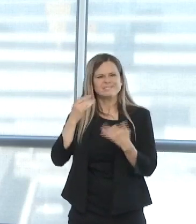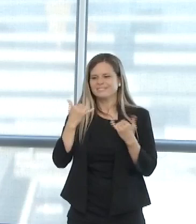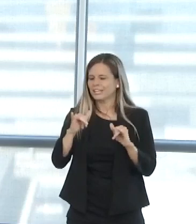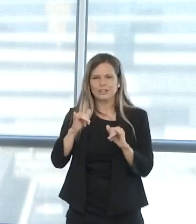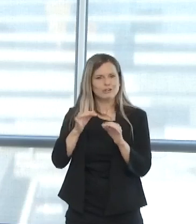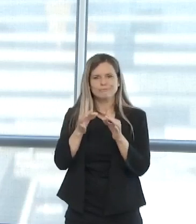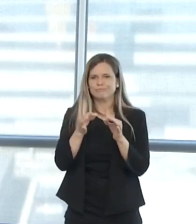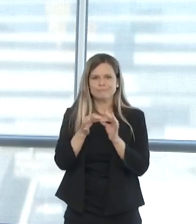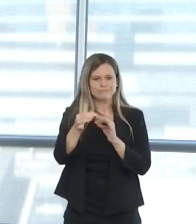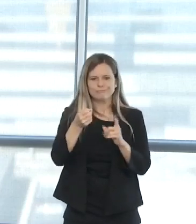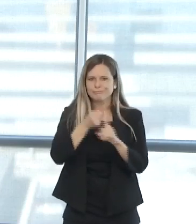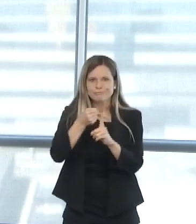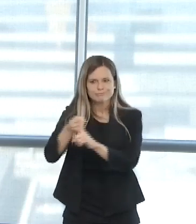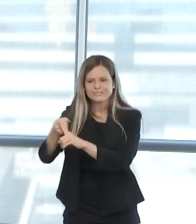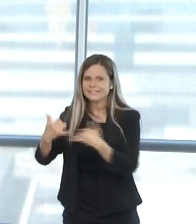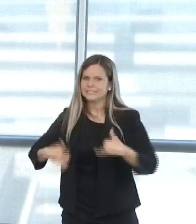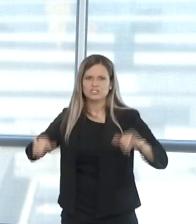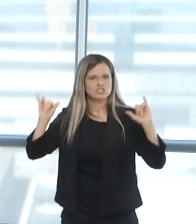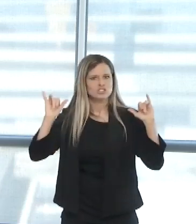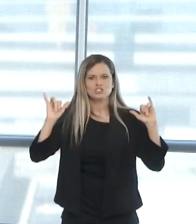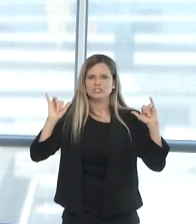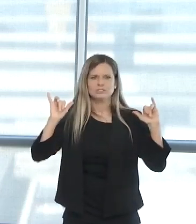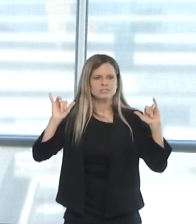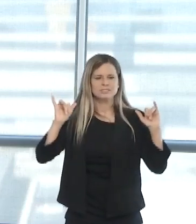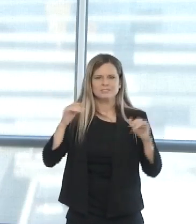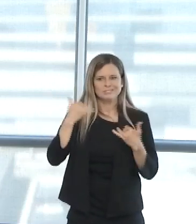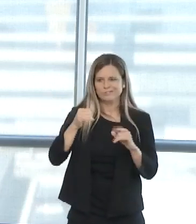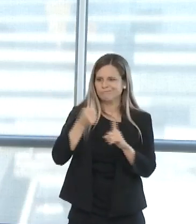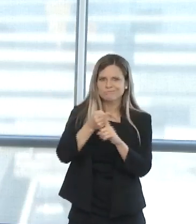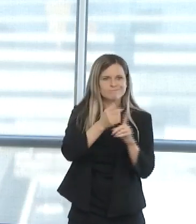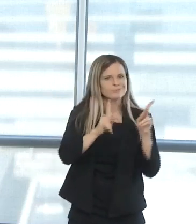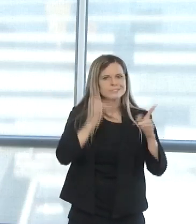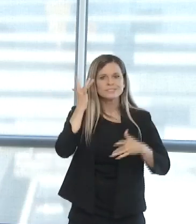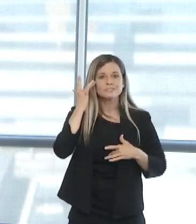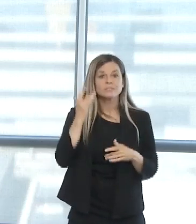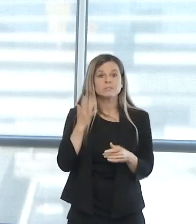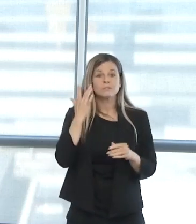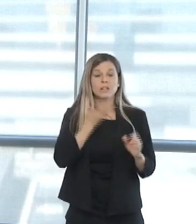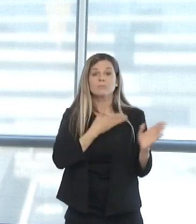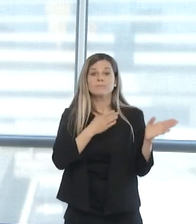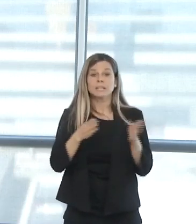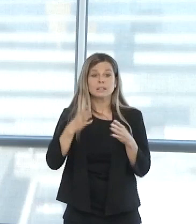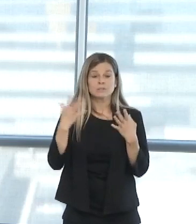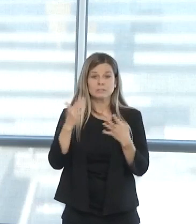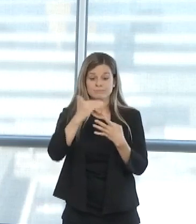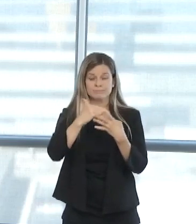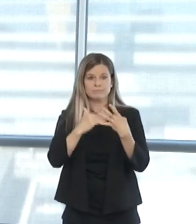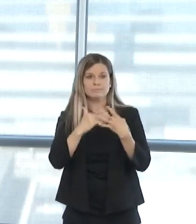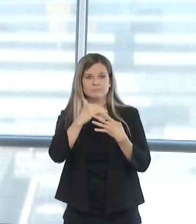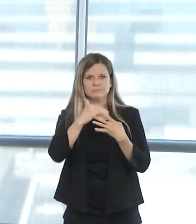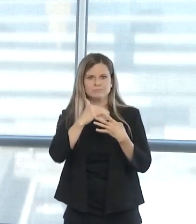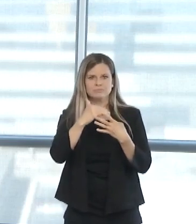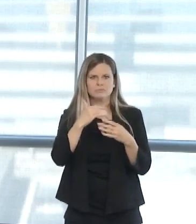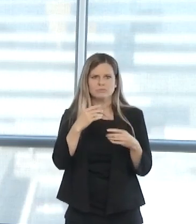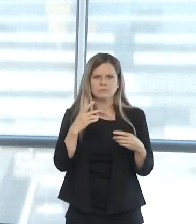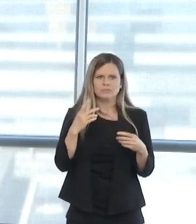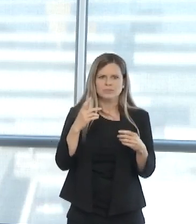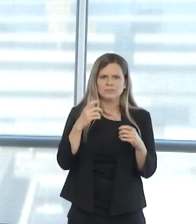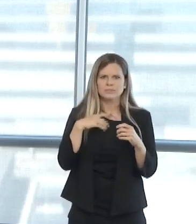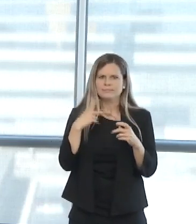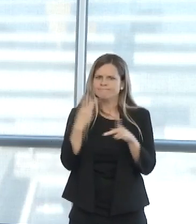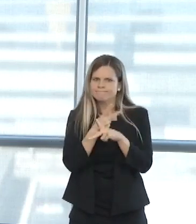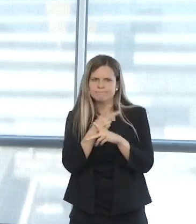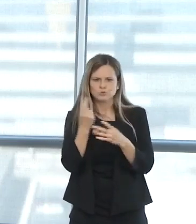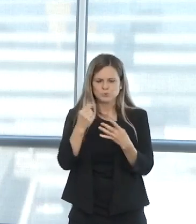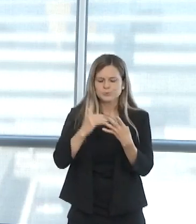plan has four phases. And we have checkpoints in place as we look at the data compared against actual